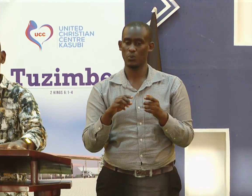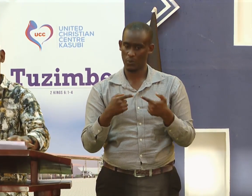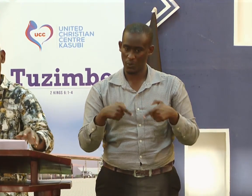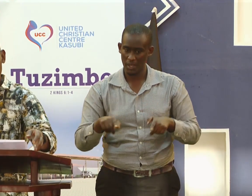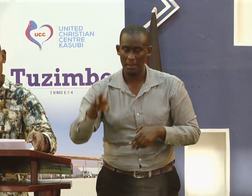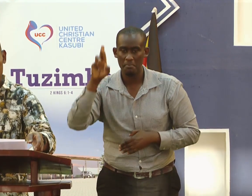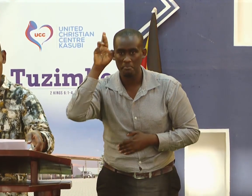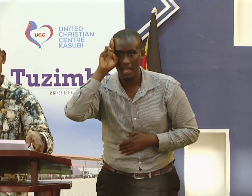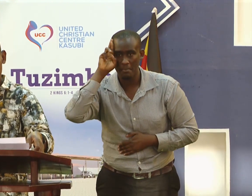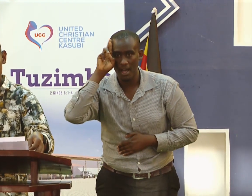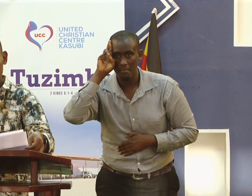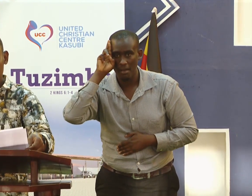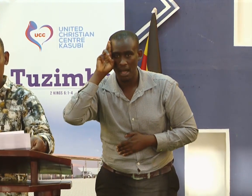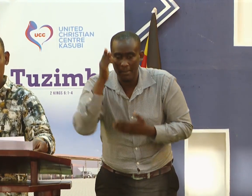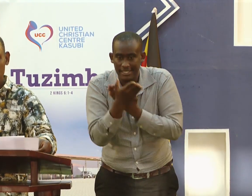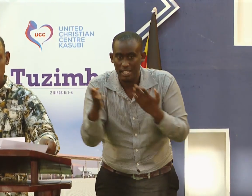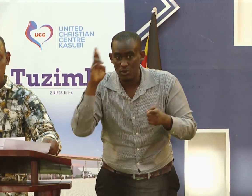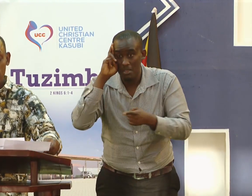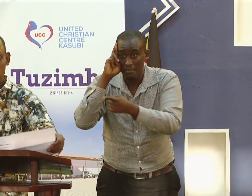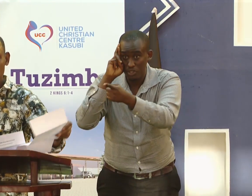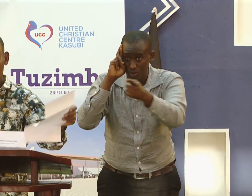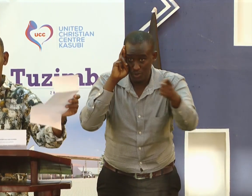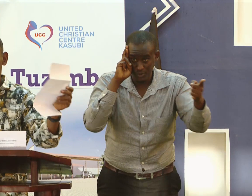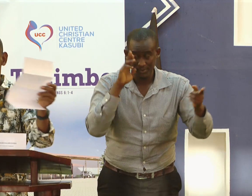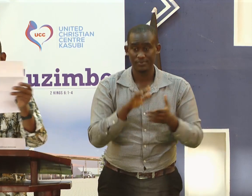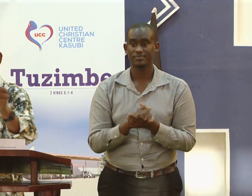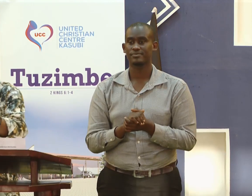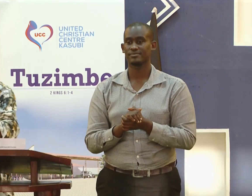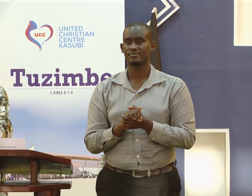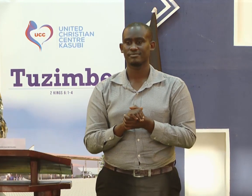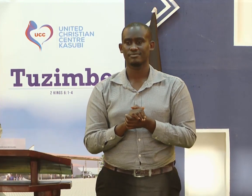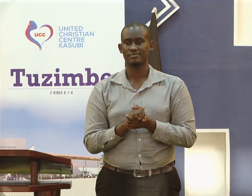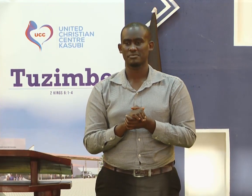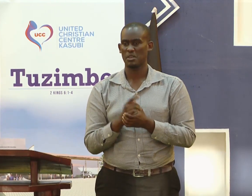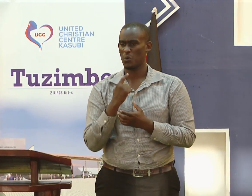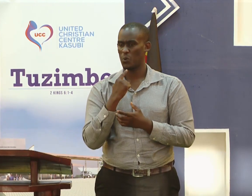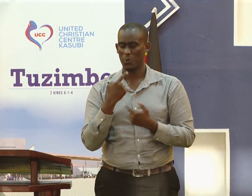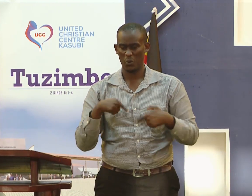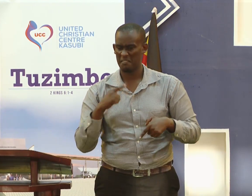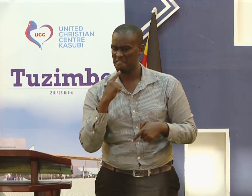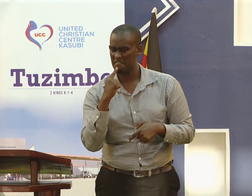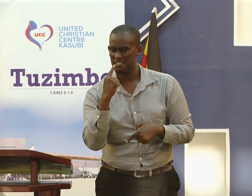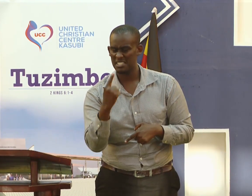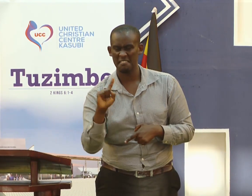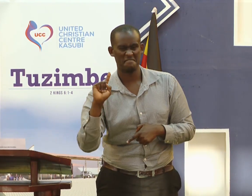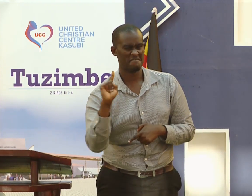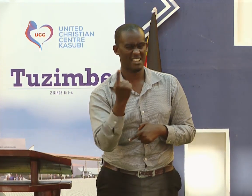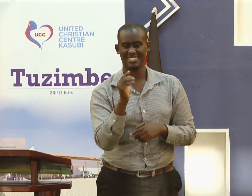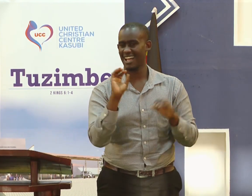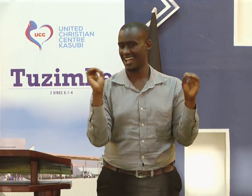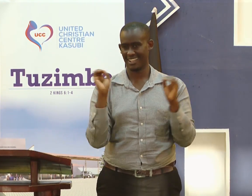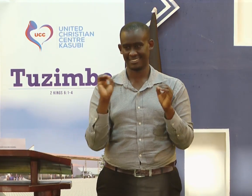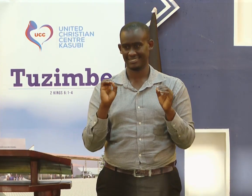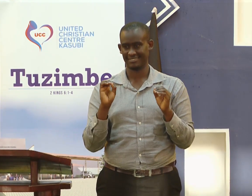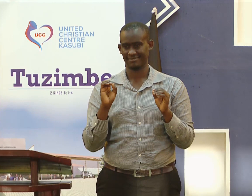we just remind you, and we are not the first,